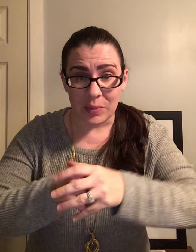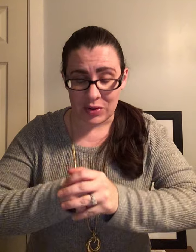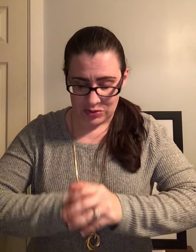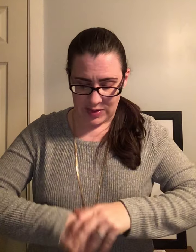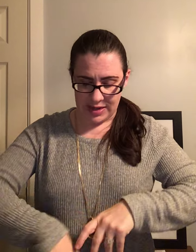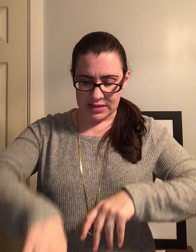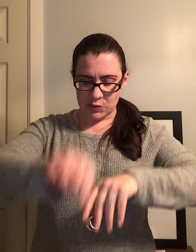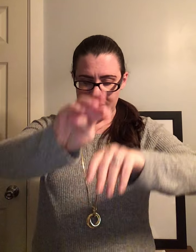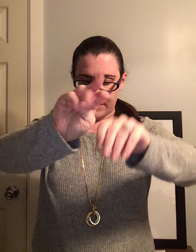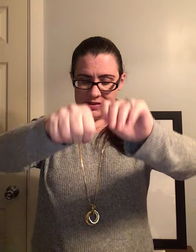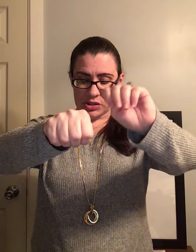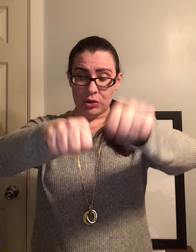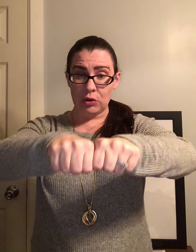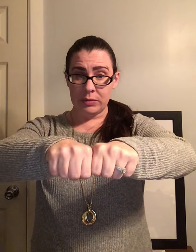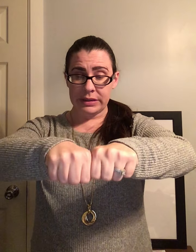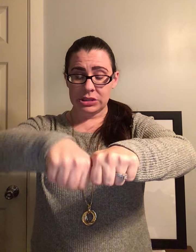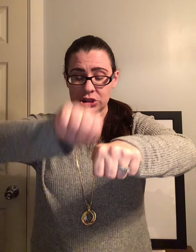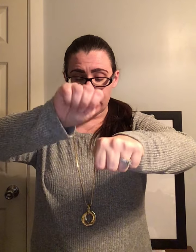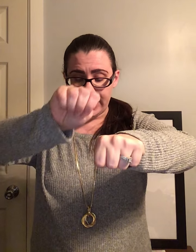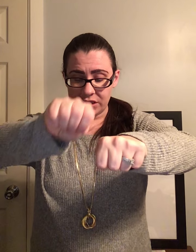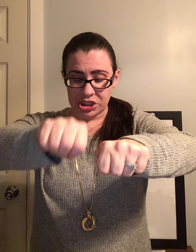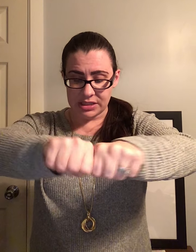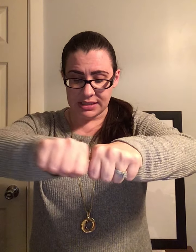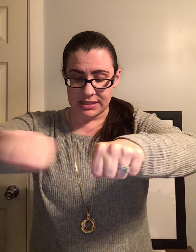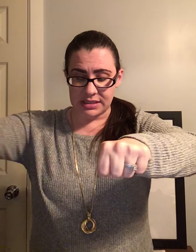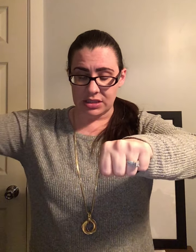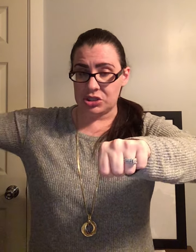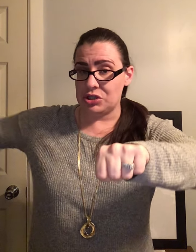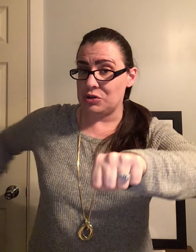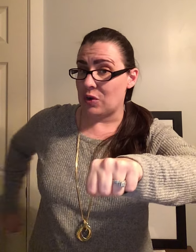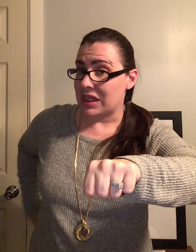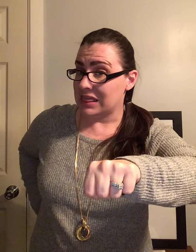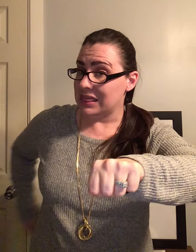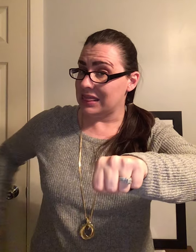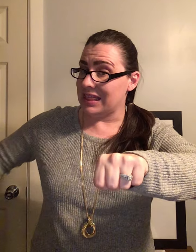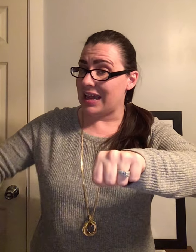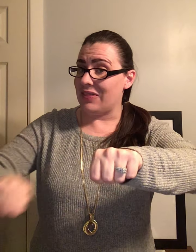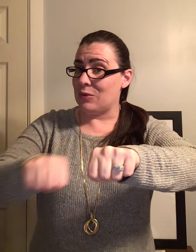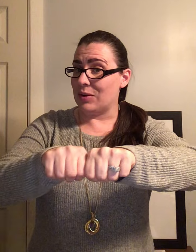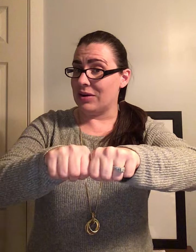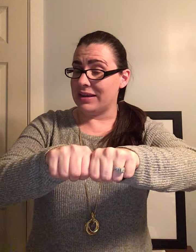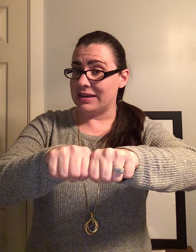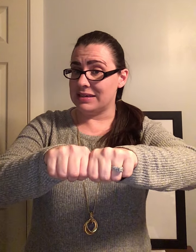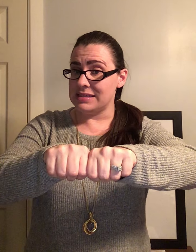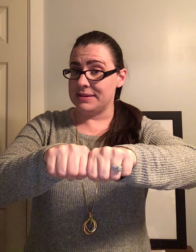Okay, so we have zoom change z to l to the word is